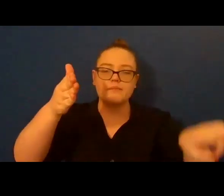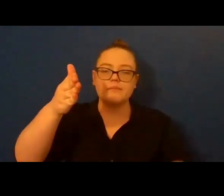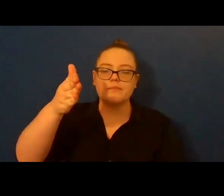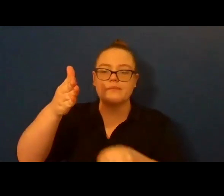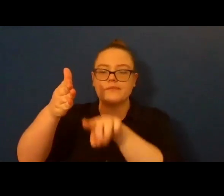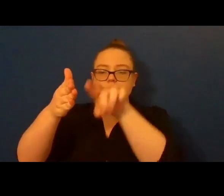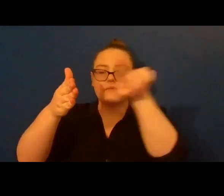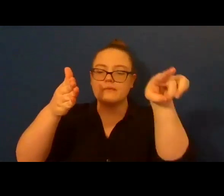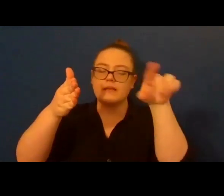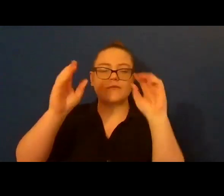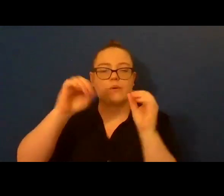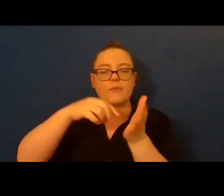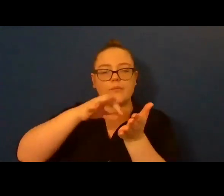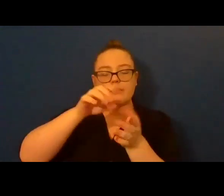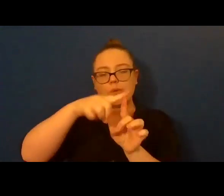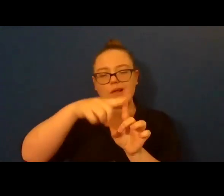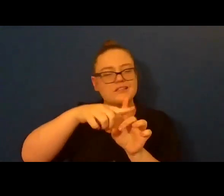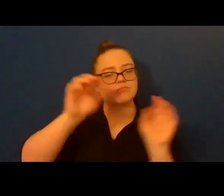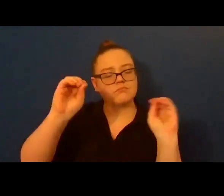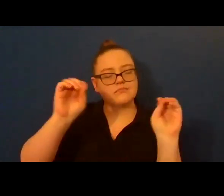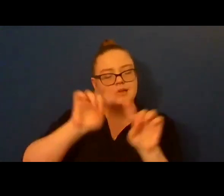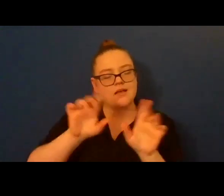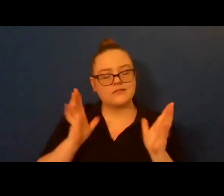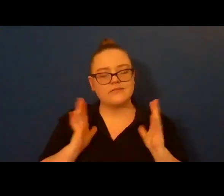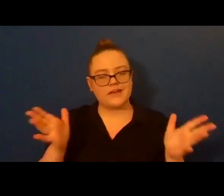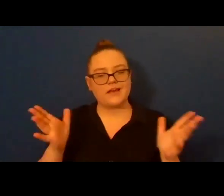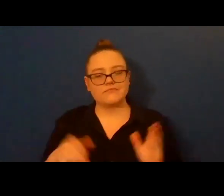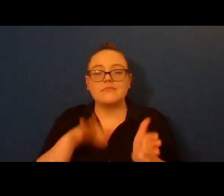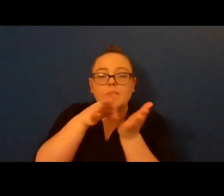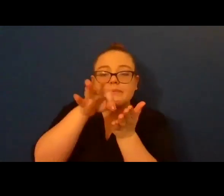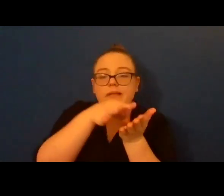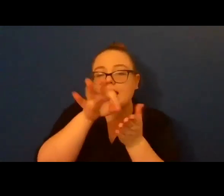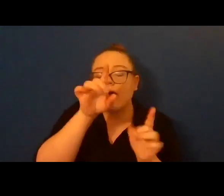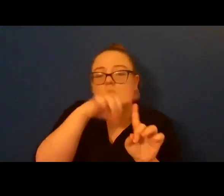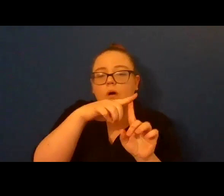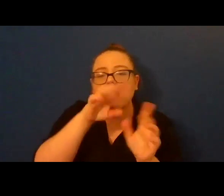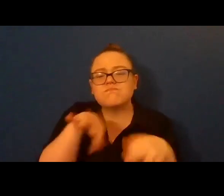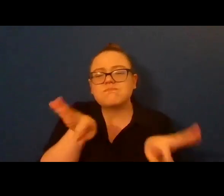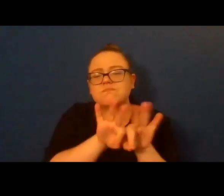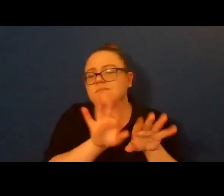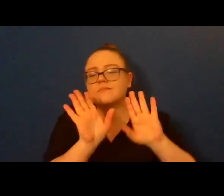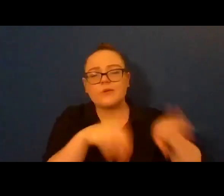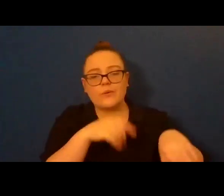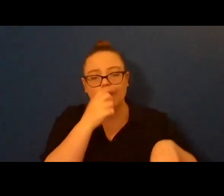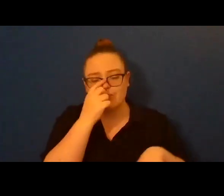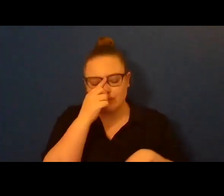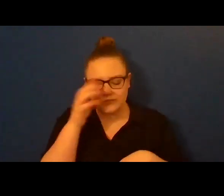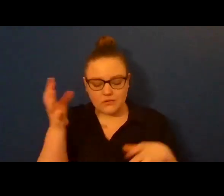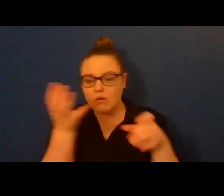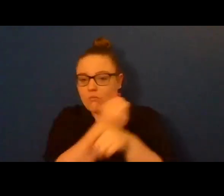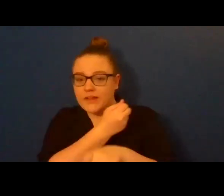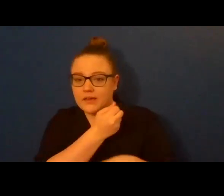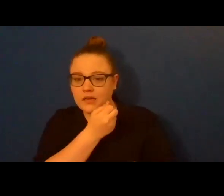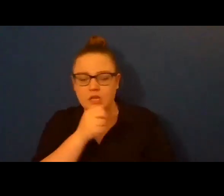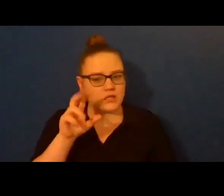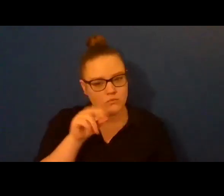third ring. That's okay. I don't care about points. I'm not here to win. I'm not here to compete in